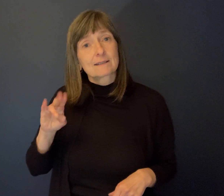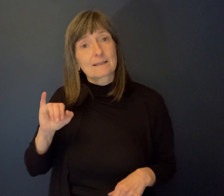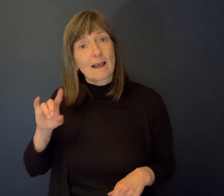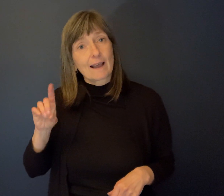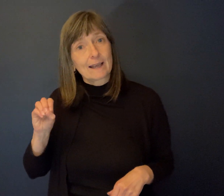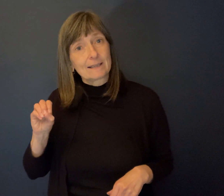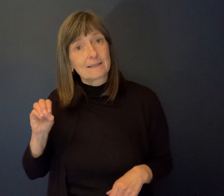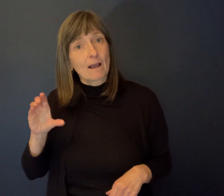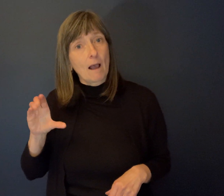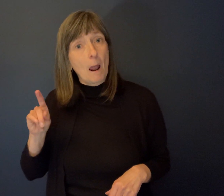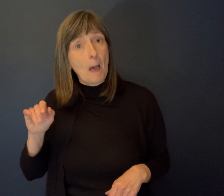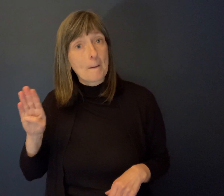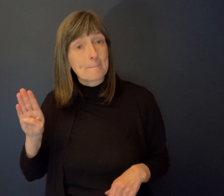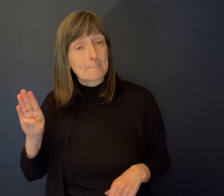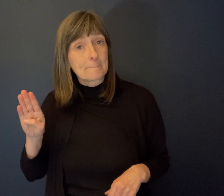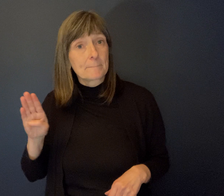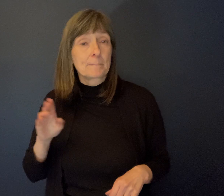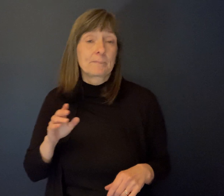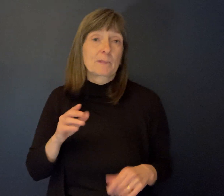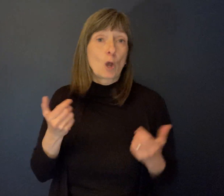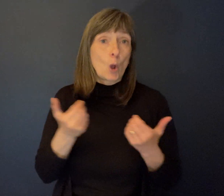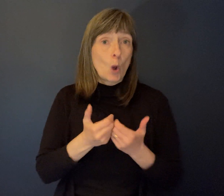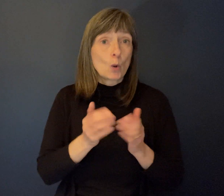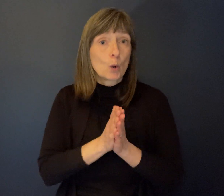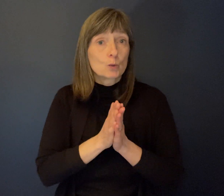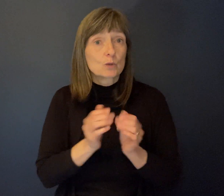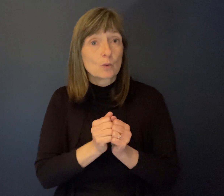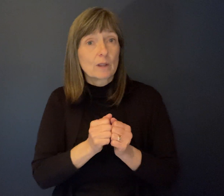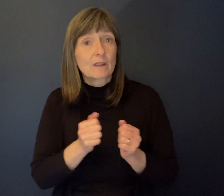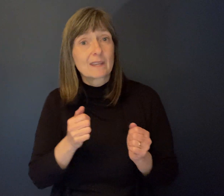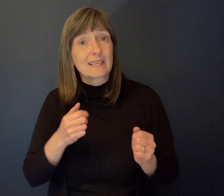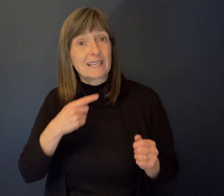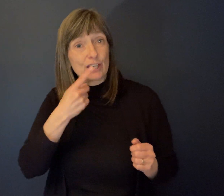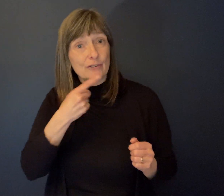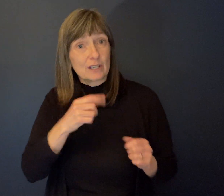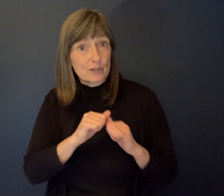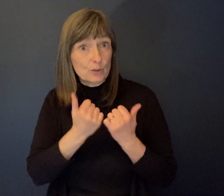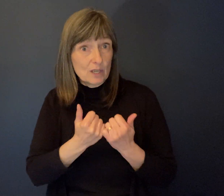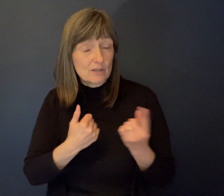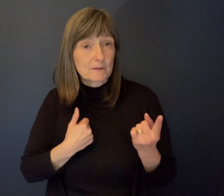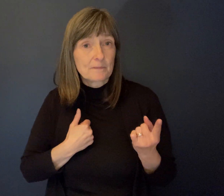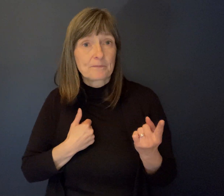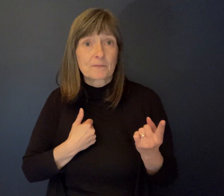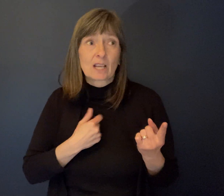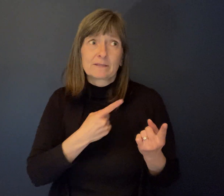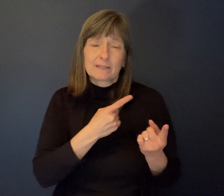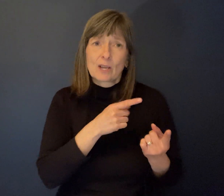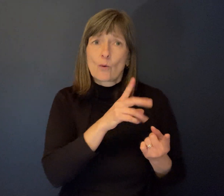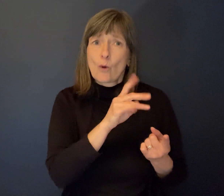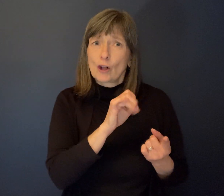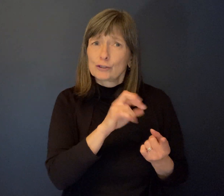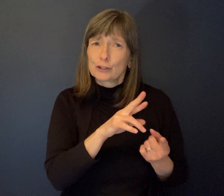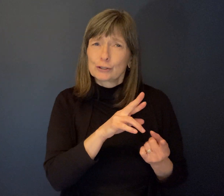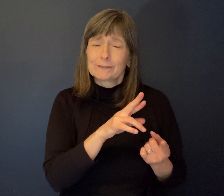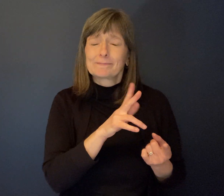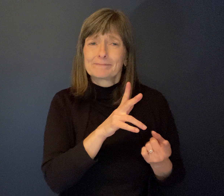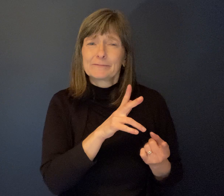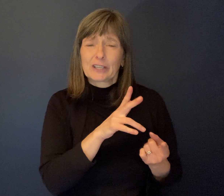instrumental people, and Walter was a very, very intriguing man. Probably many will call him eccentric, but he had a vision. He